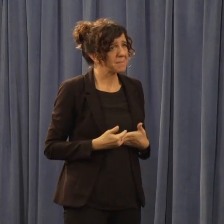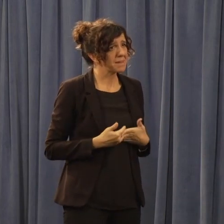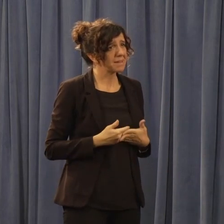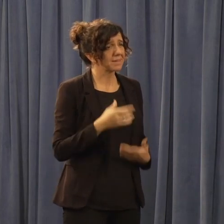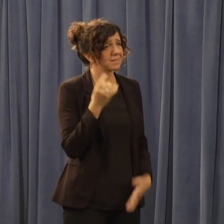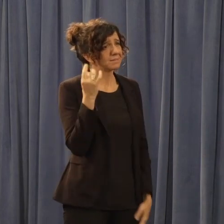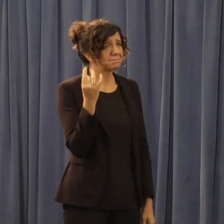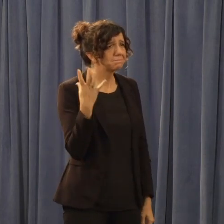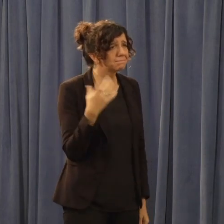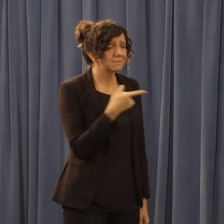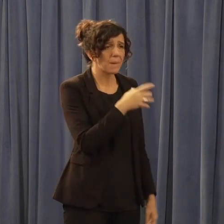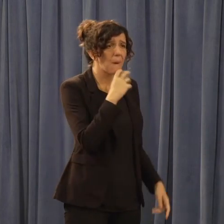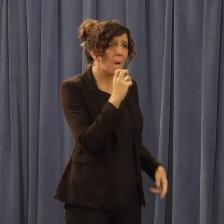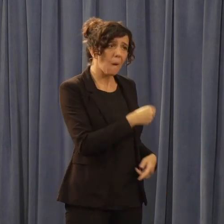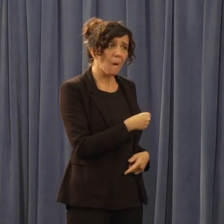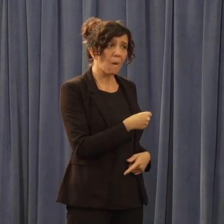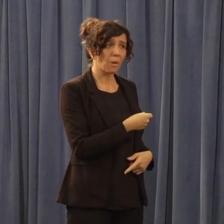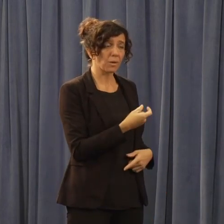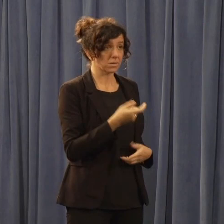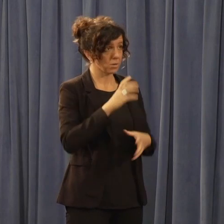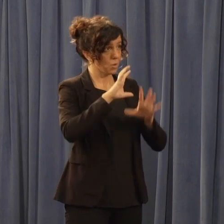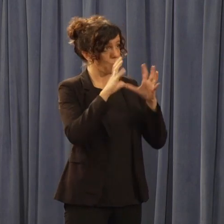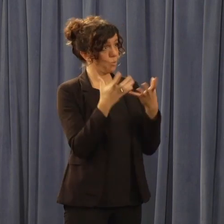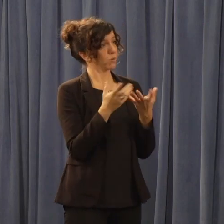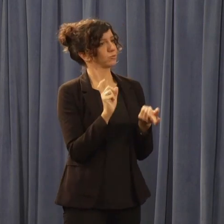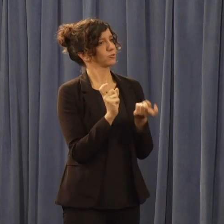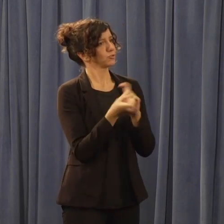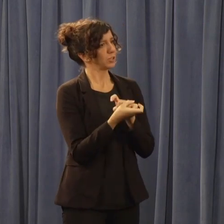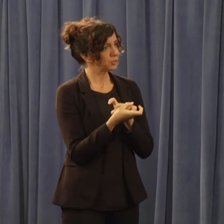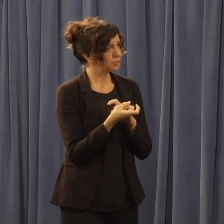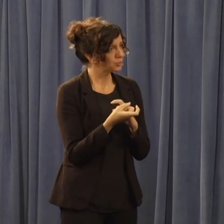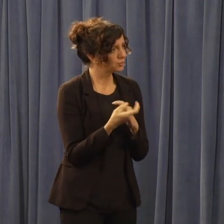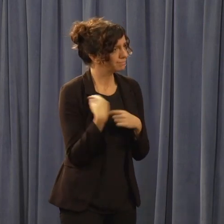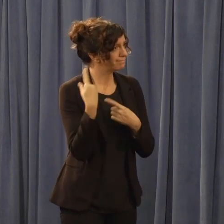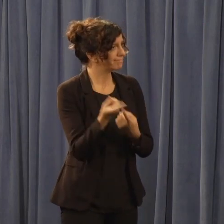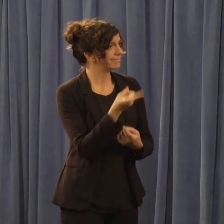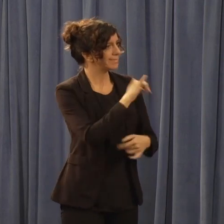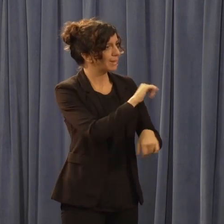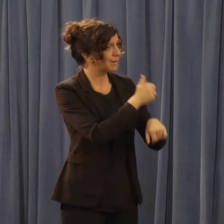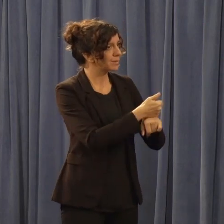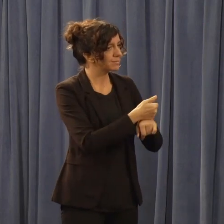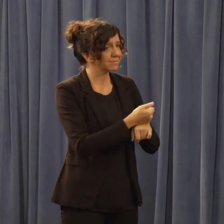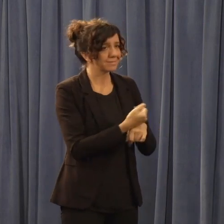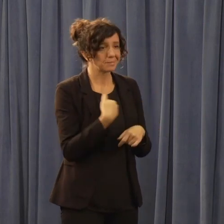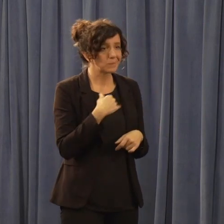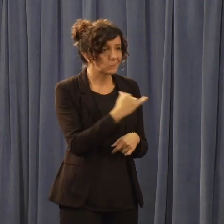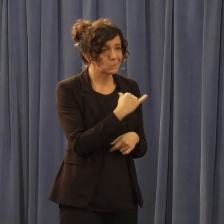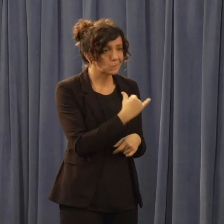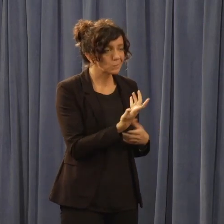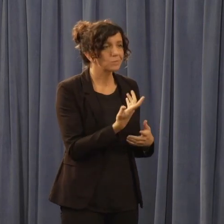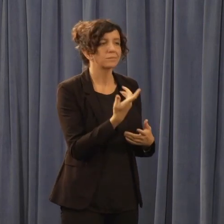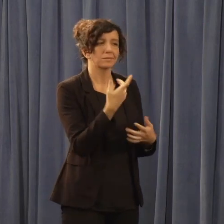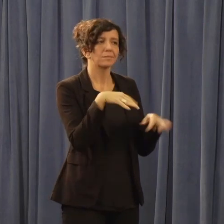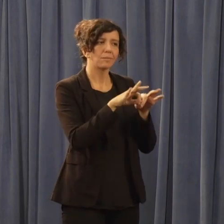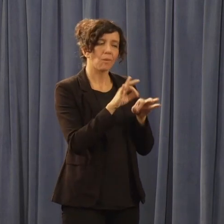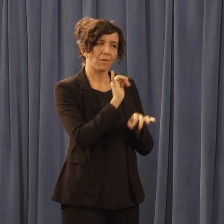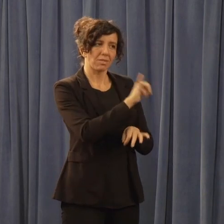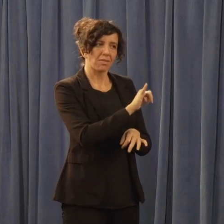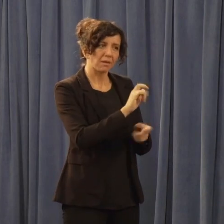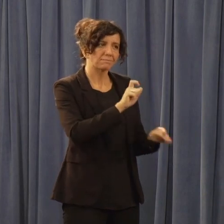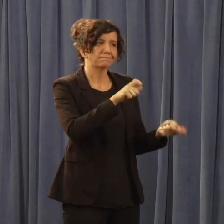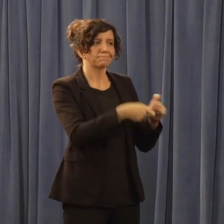And the world's changed, including me. And I just think we need to meet the better conditions that exist today.